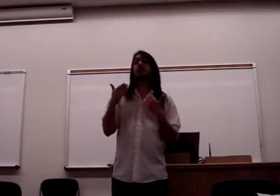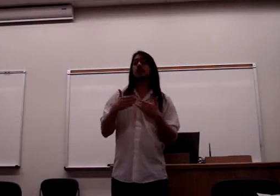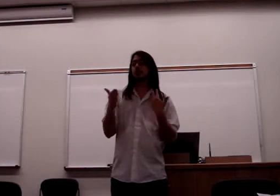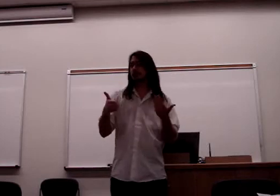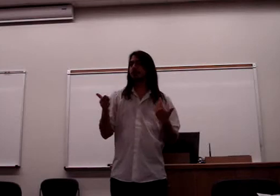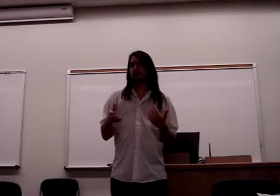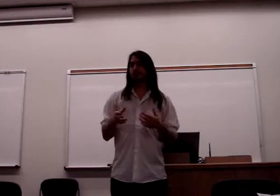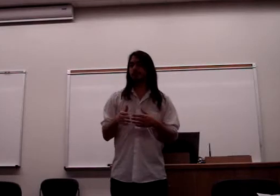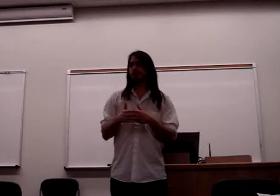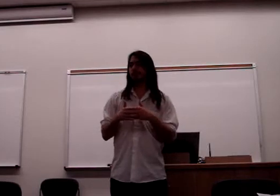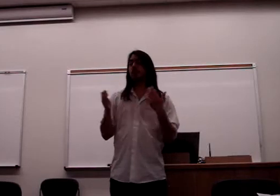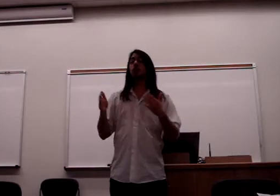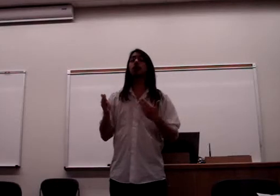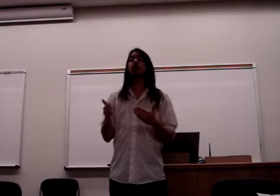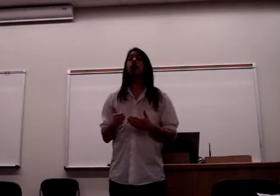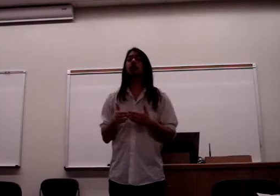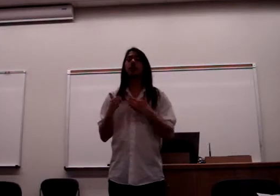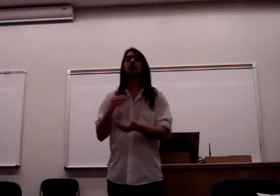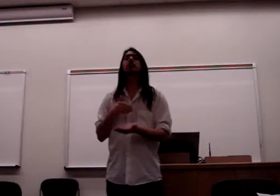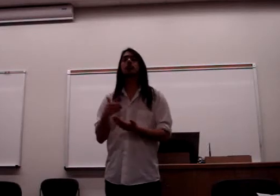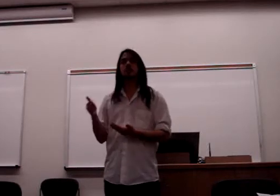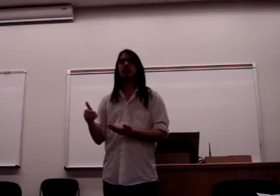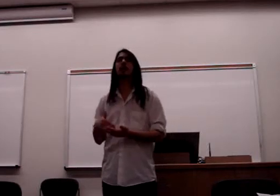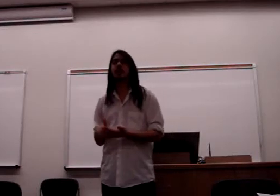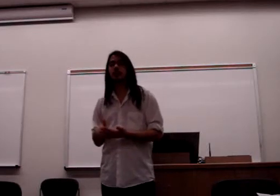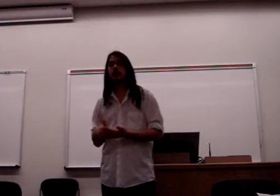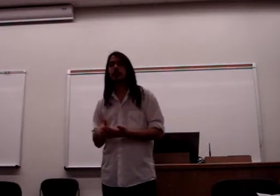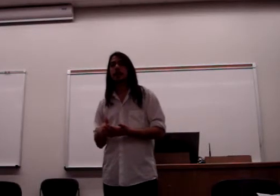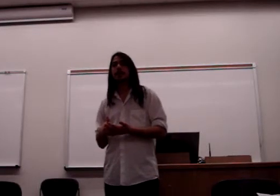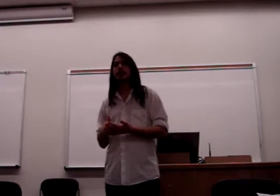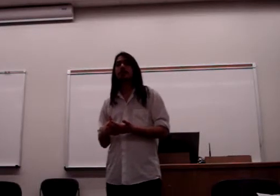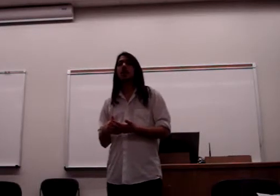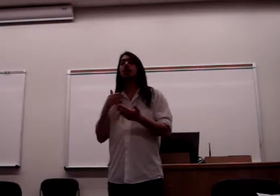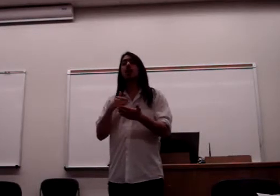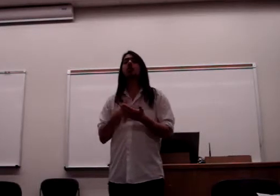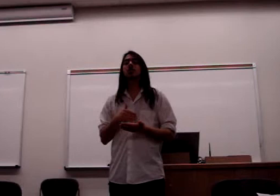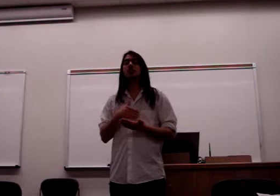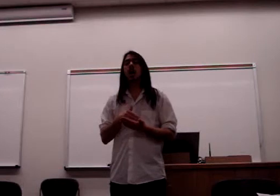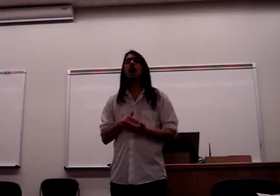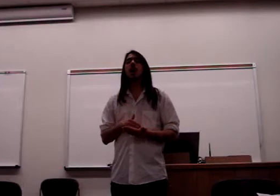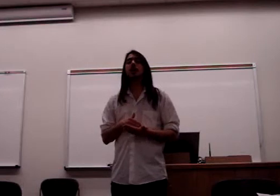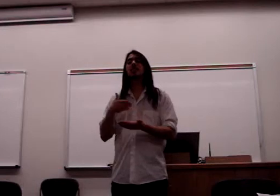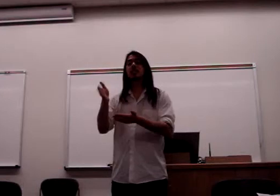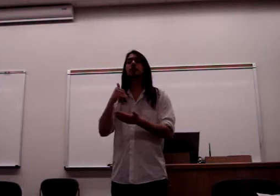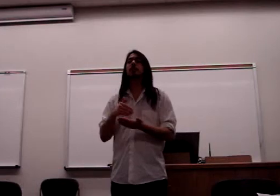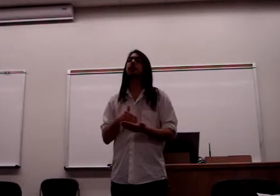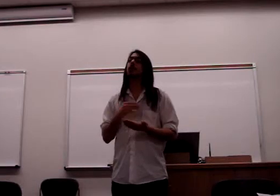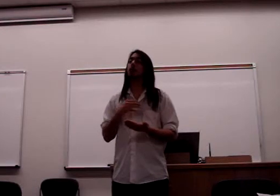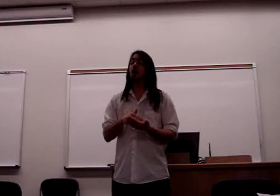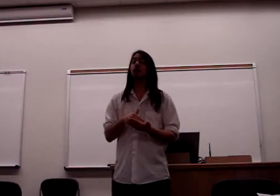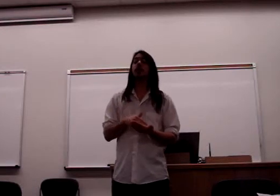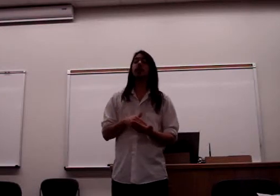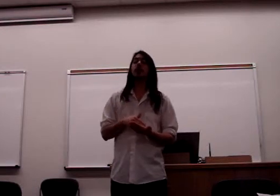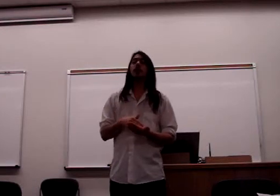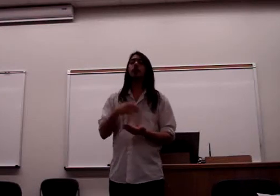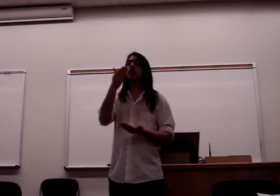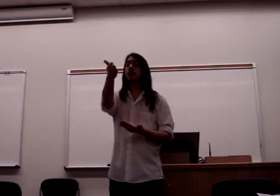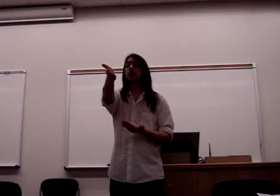is pejoratively called the cult of personality. There are some times in the political party, whether